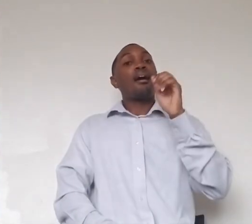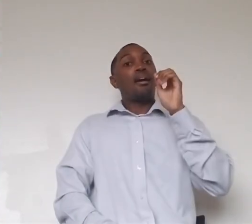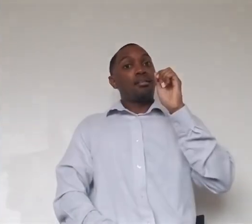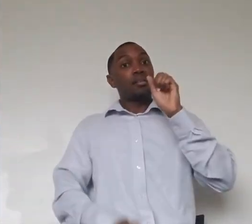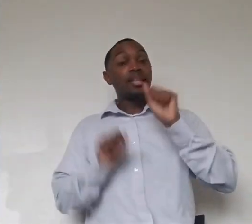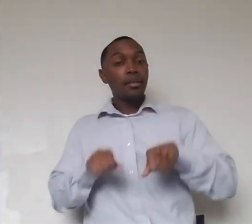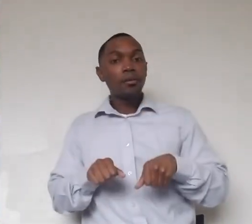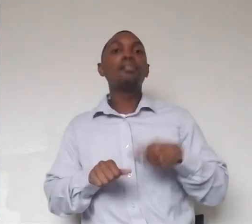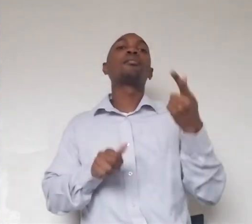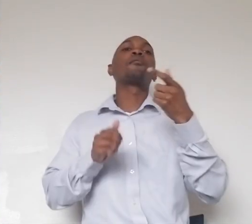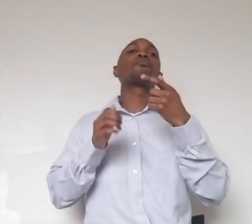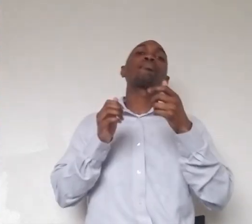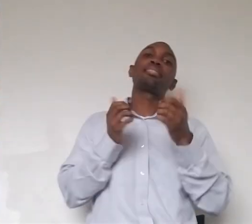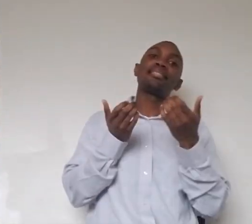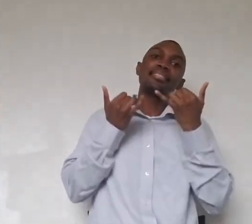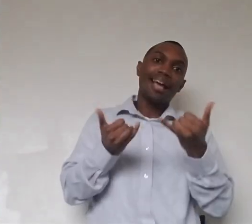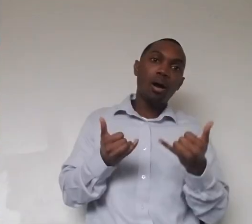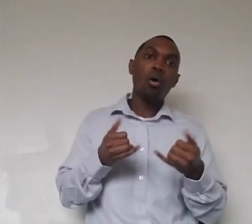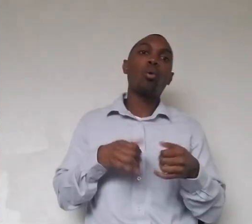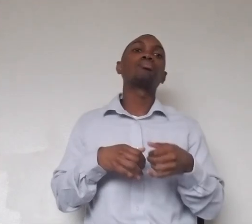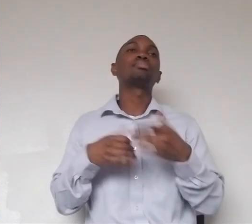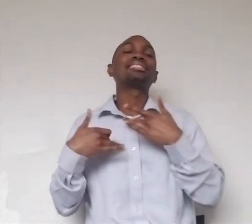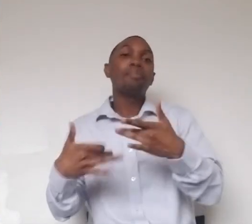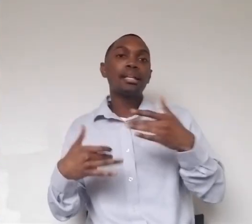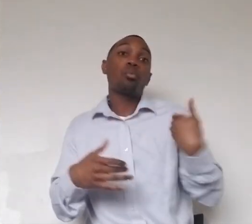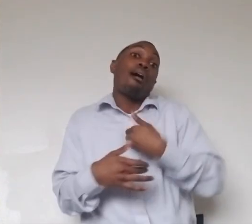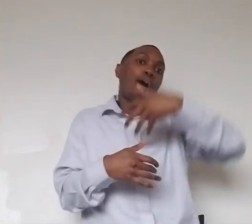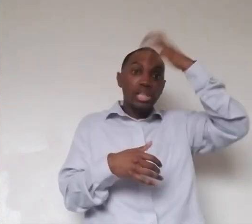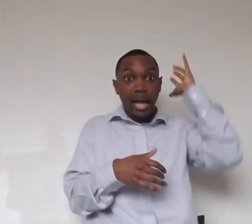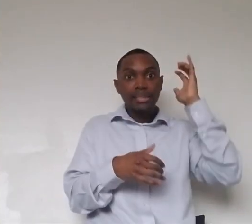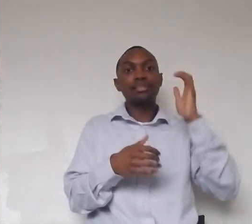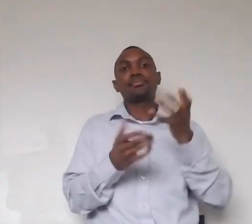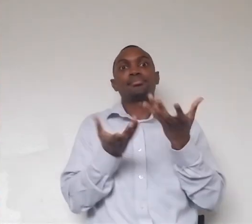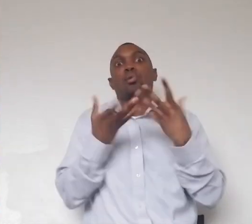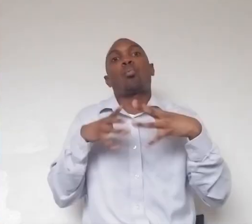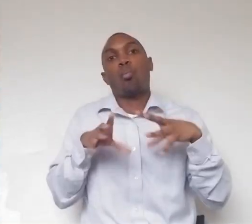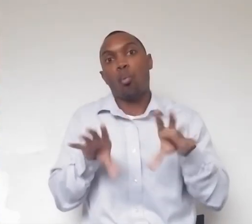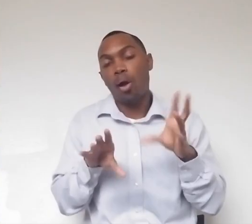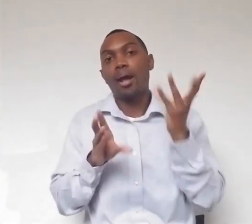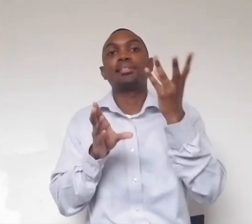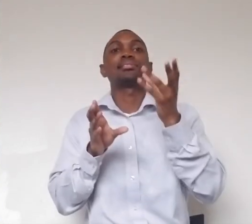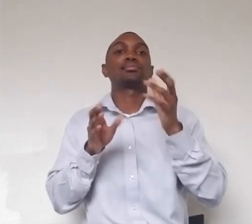they don't seem to want to swim. At least our lions don't. John and Imani, I don't think, have ever been in the moat